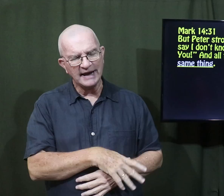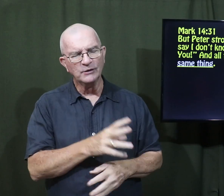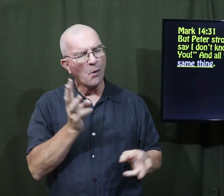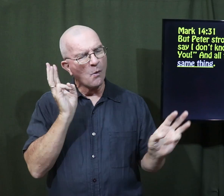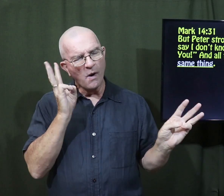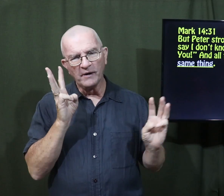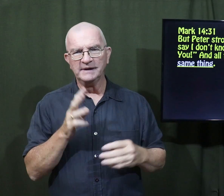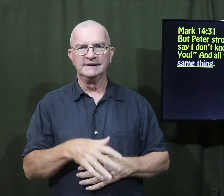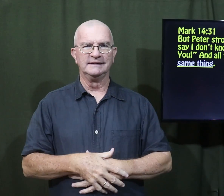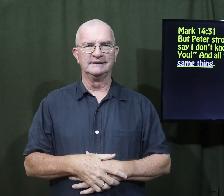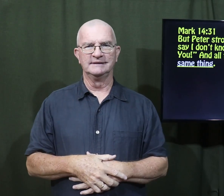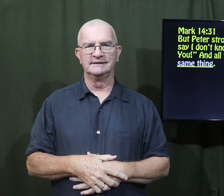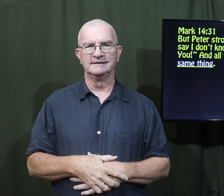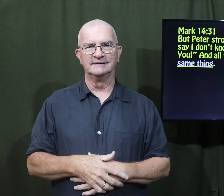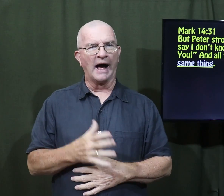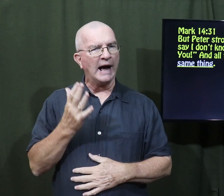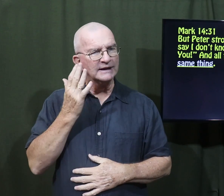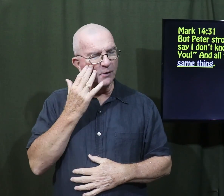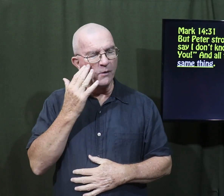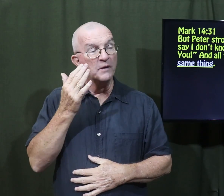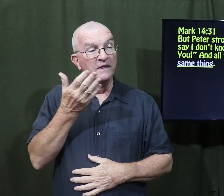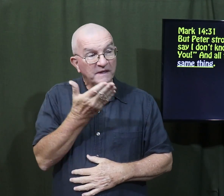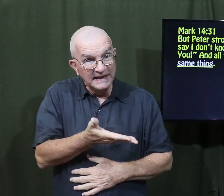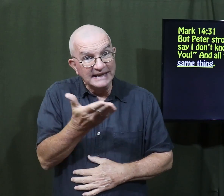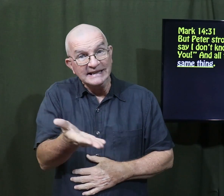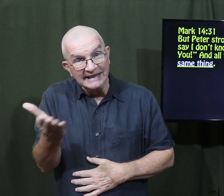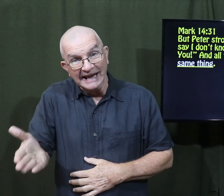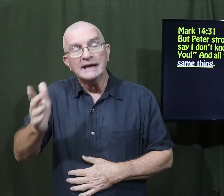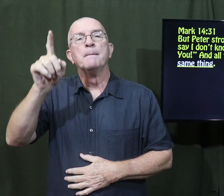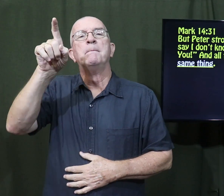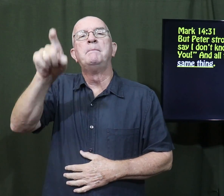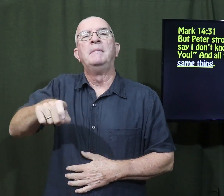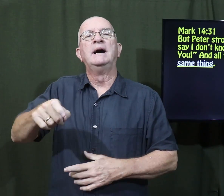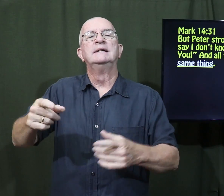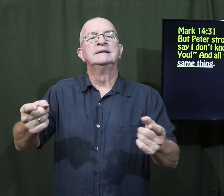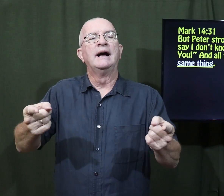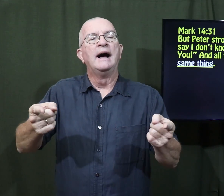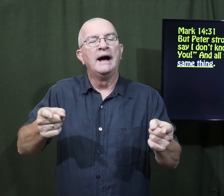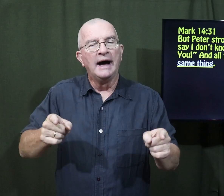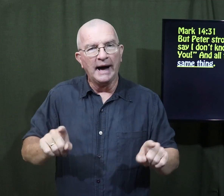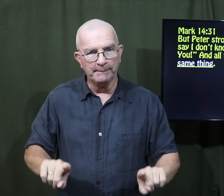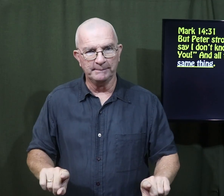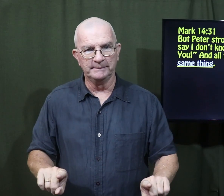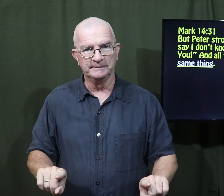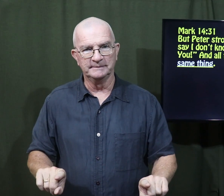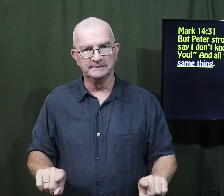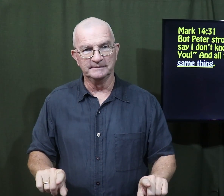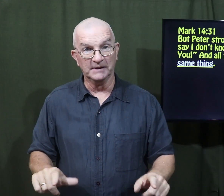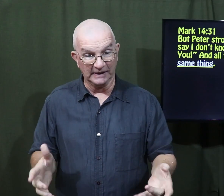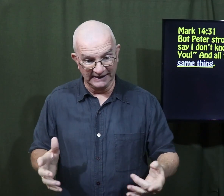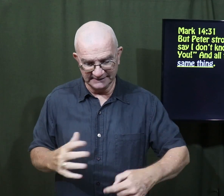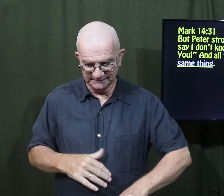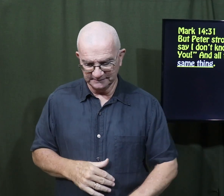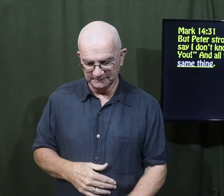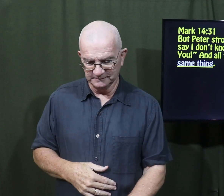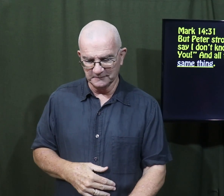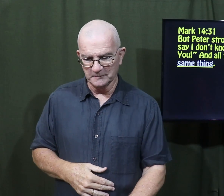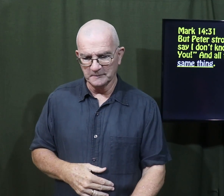leave him. But he was trying to assure them it's okay. These things must happen. All right?